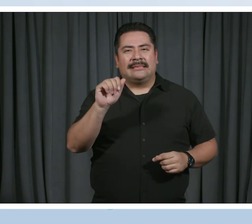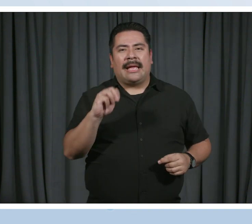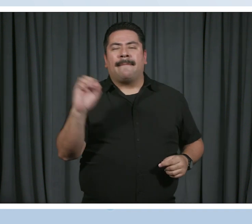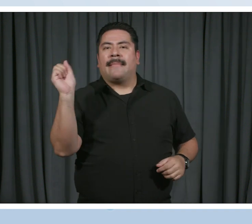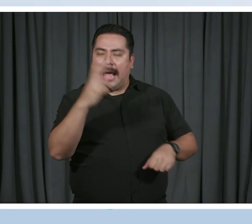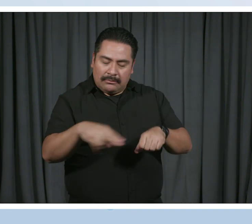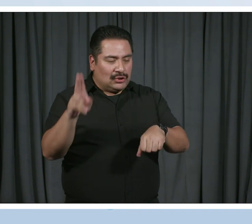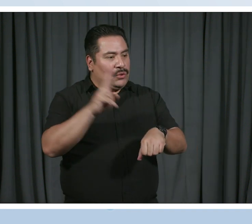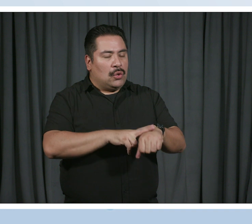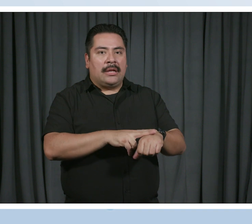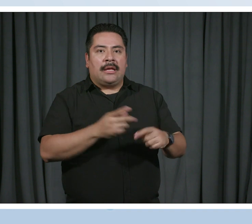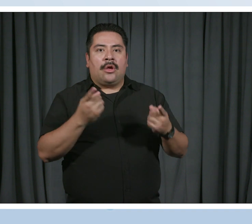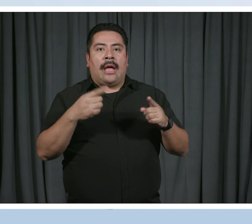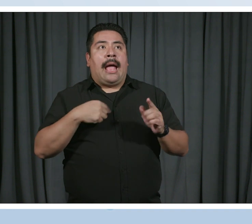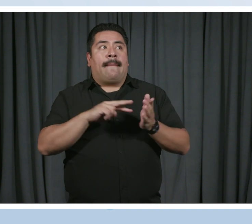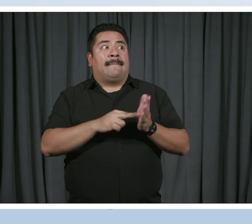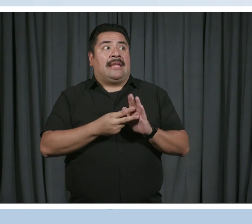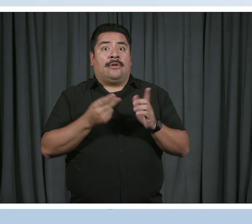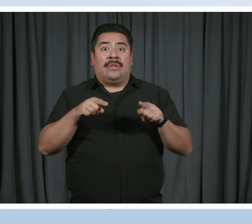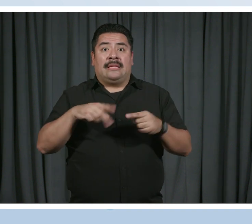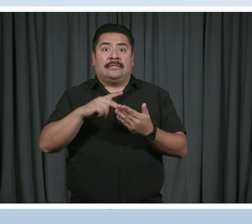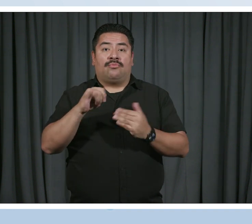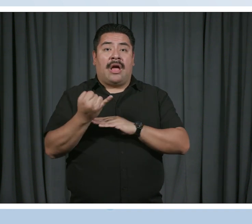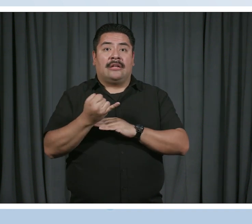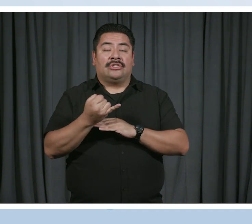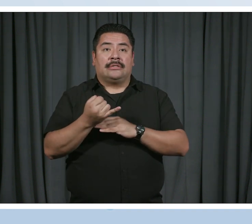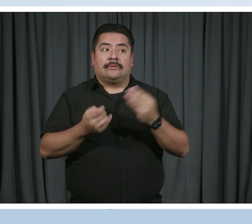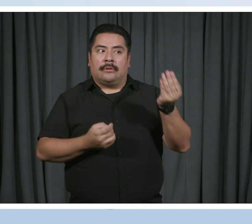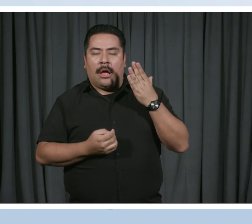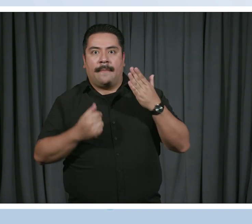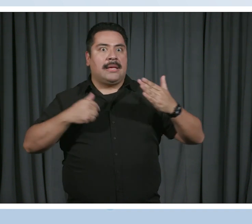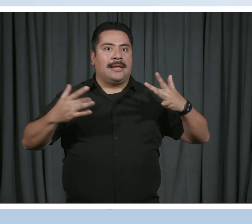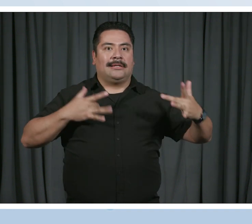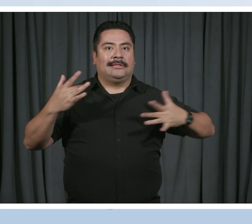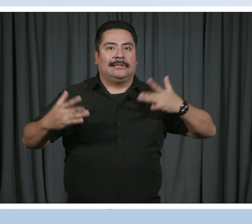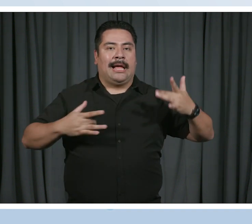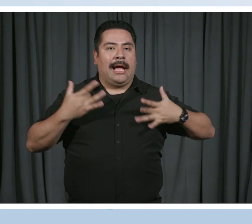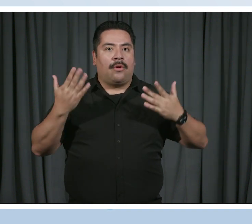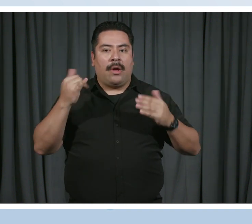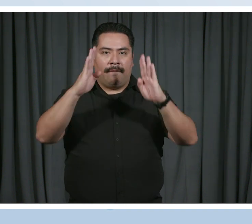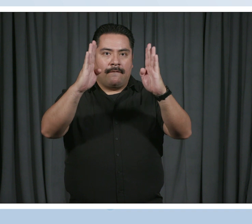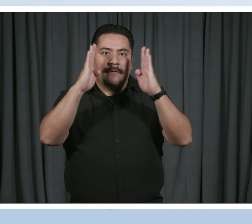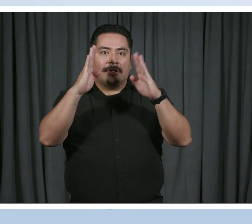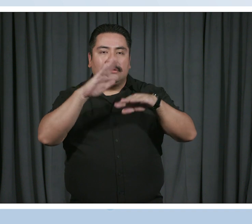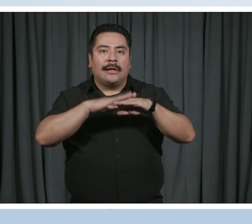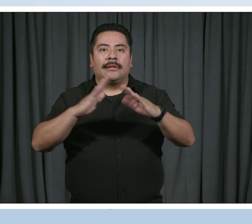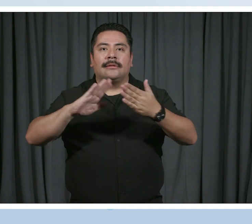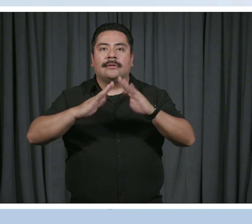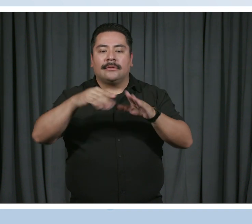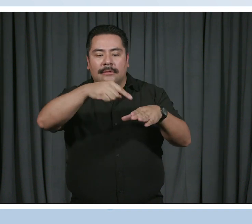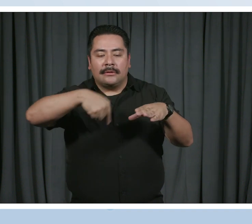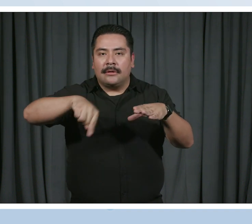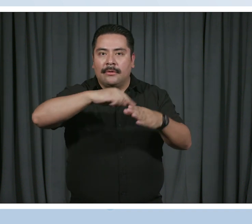I mean, when this project came, I was excited because there was a focus on the community